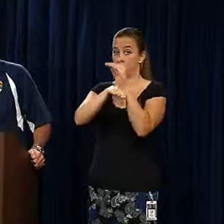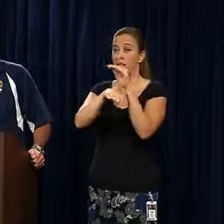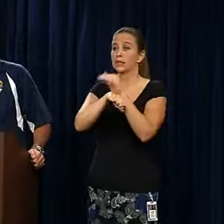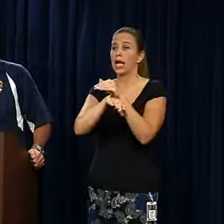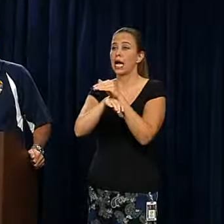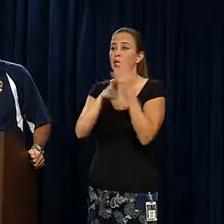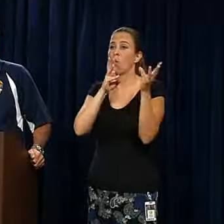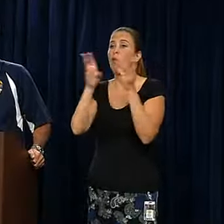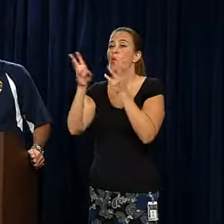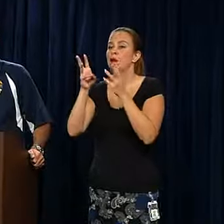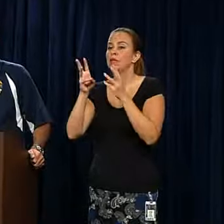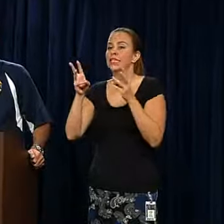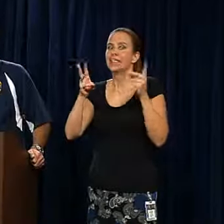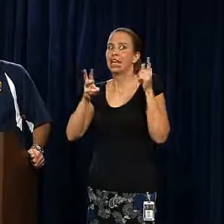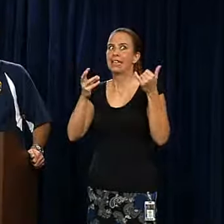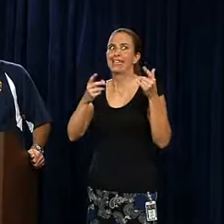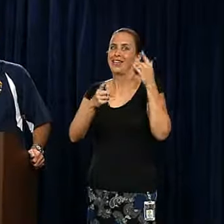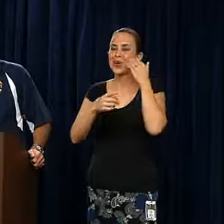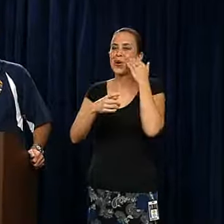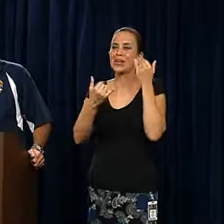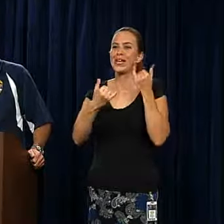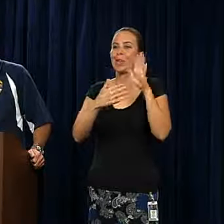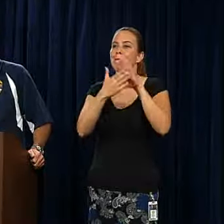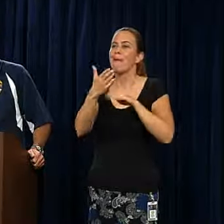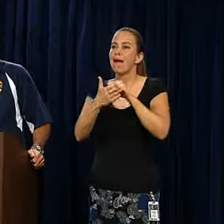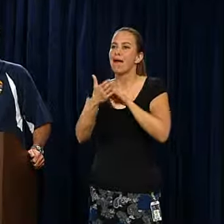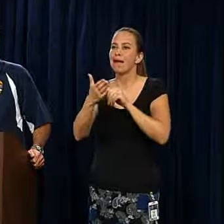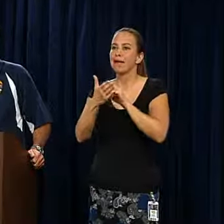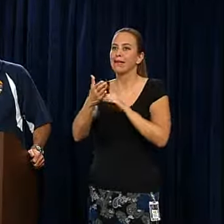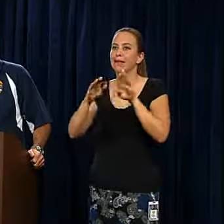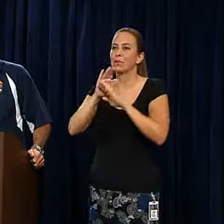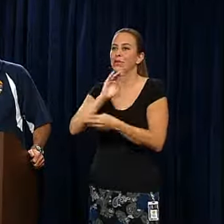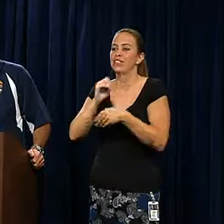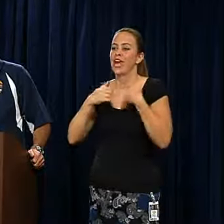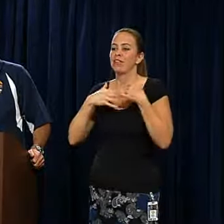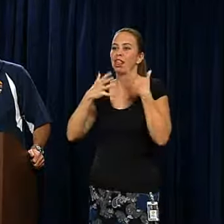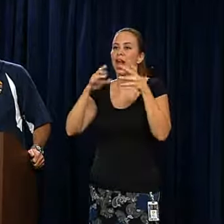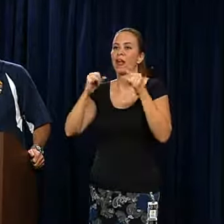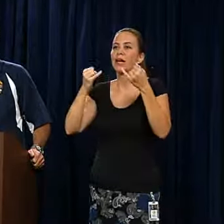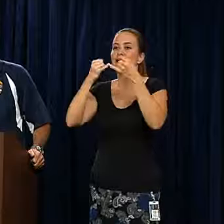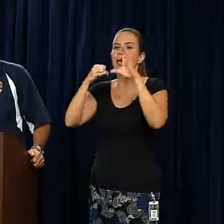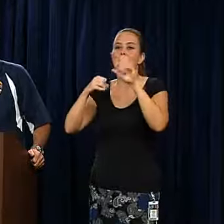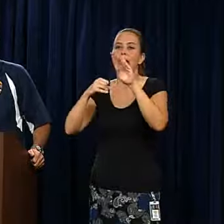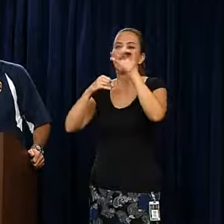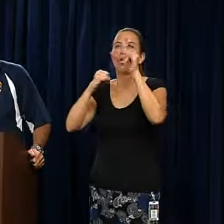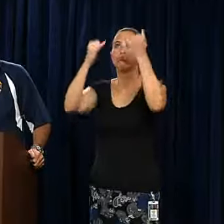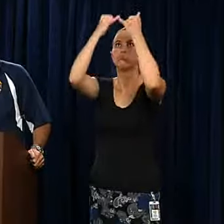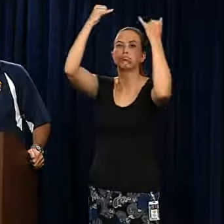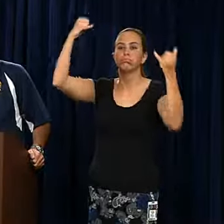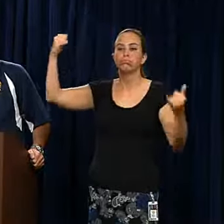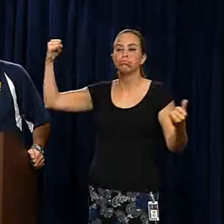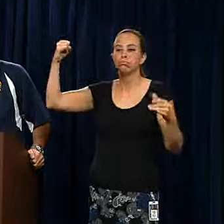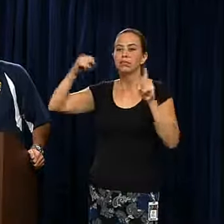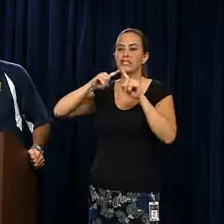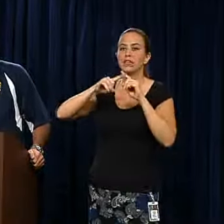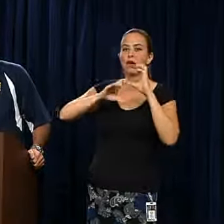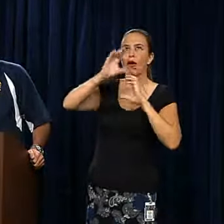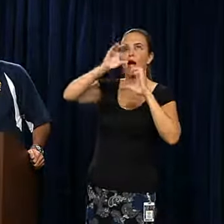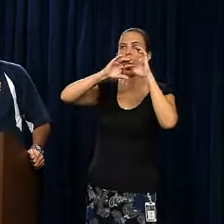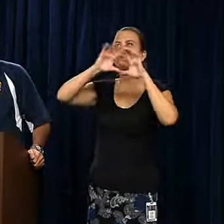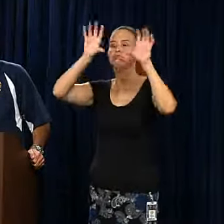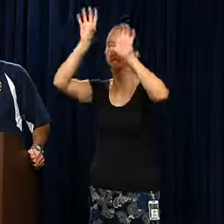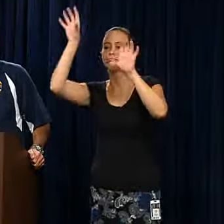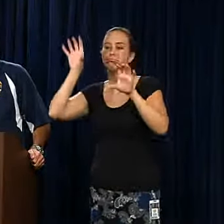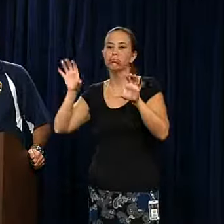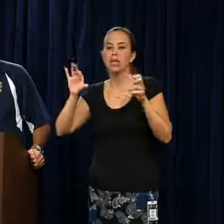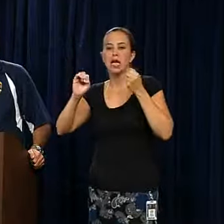they're doing the painting of the Matthew Bridge, and there's a lot of cabling and scaffolding and some metal work up there that an inspector from